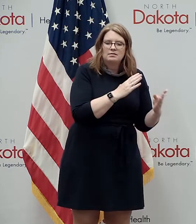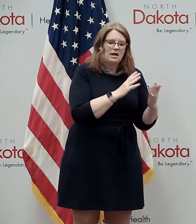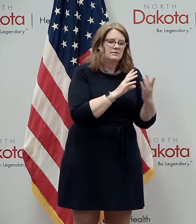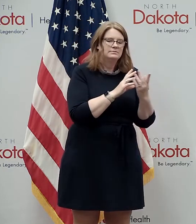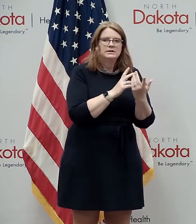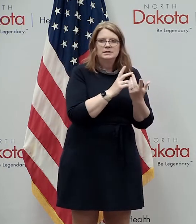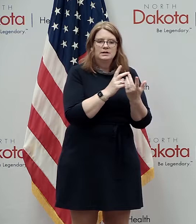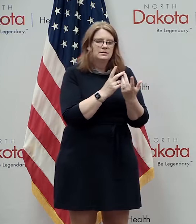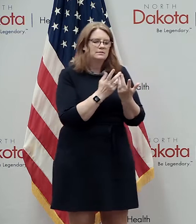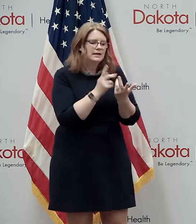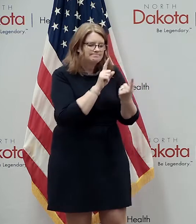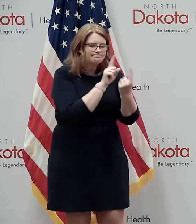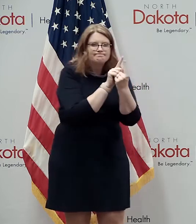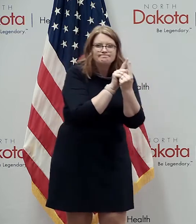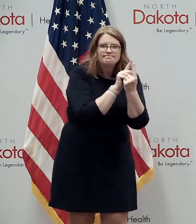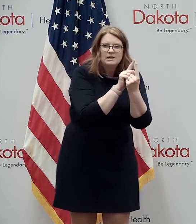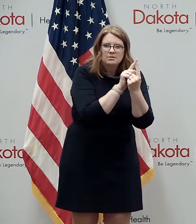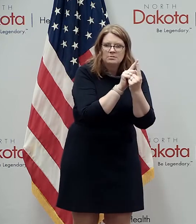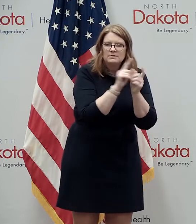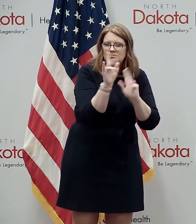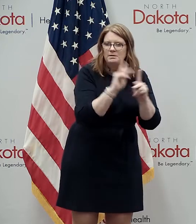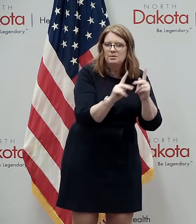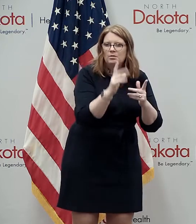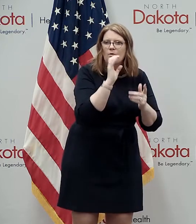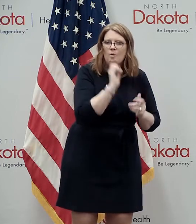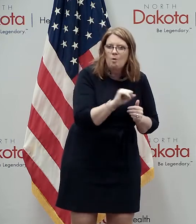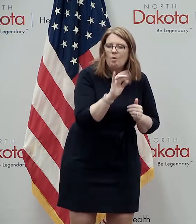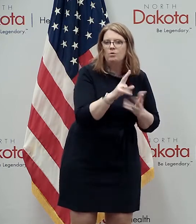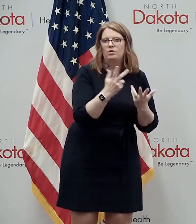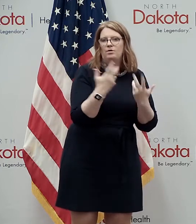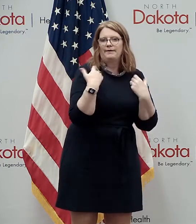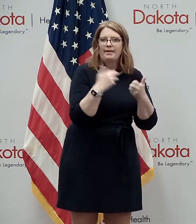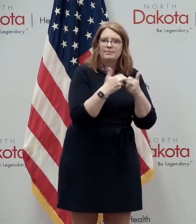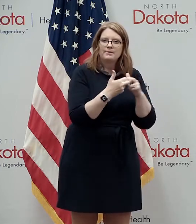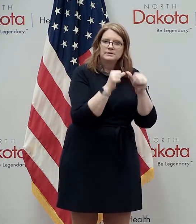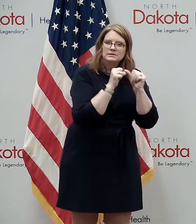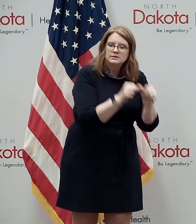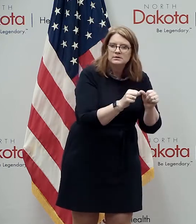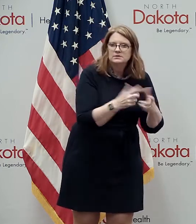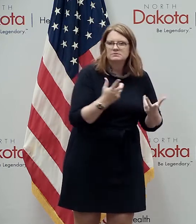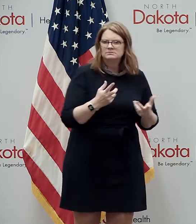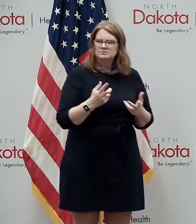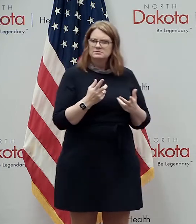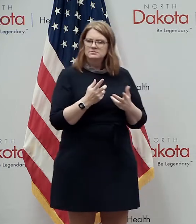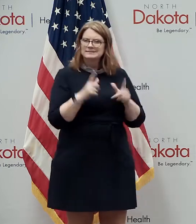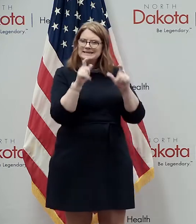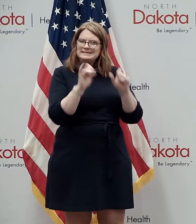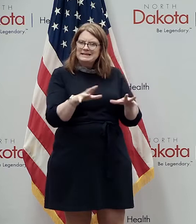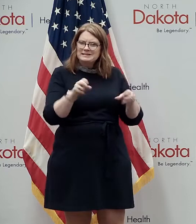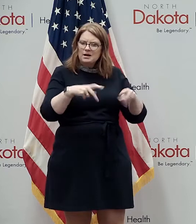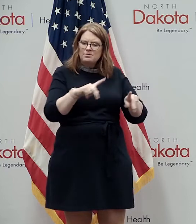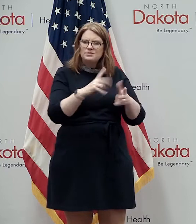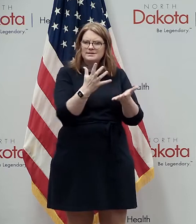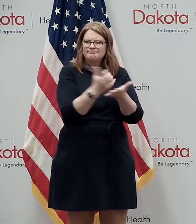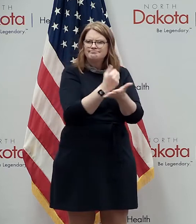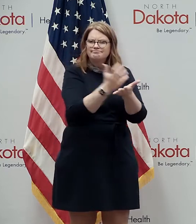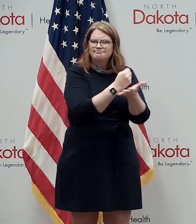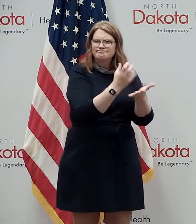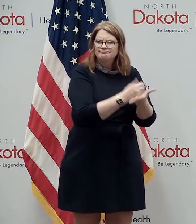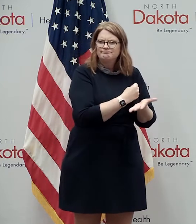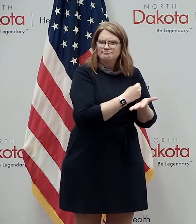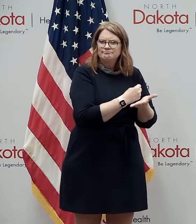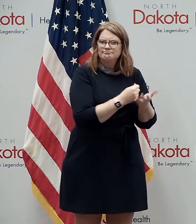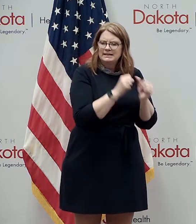with vulnerable populations we encourage everyone to continue to take advantage of free testing opportunities as they're available